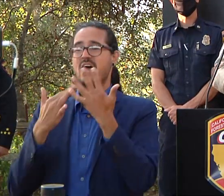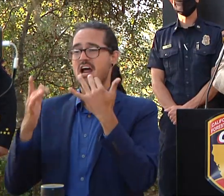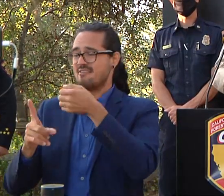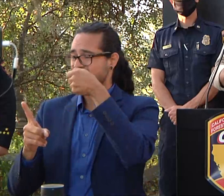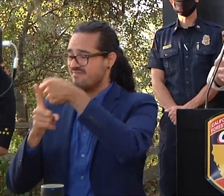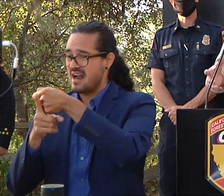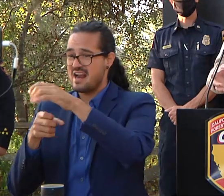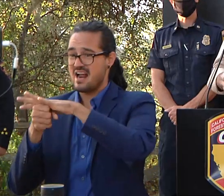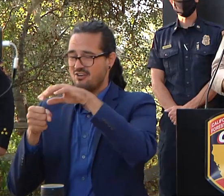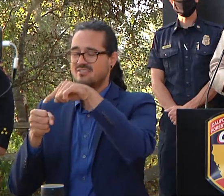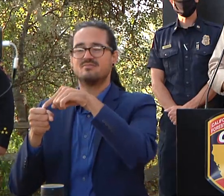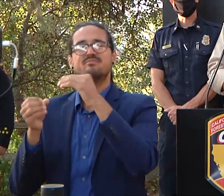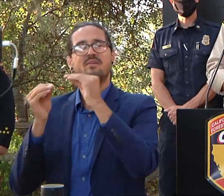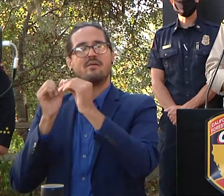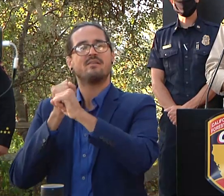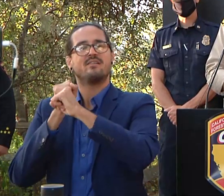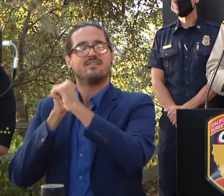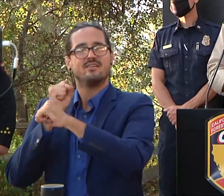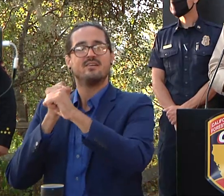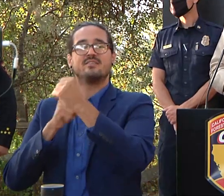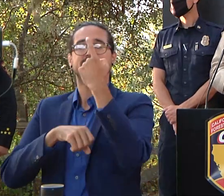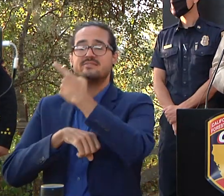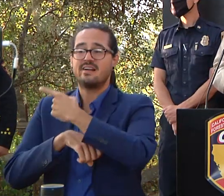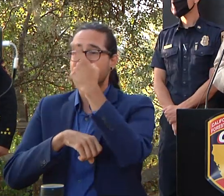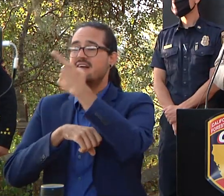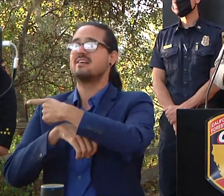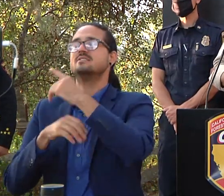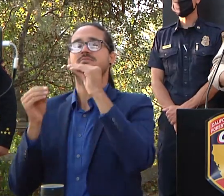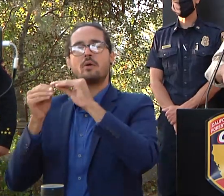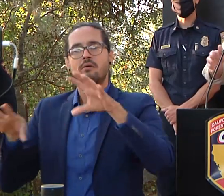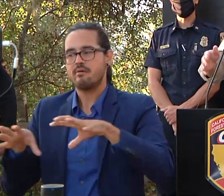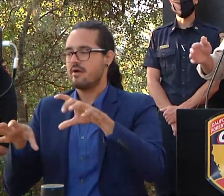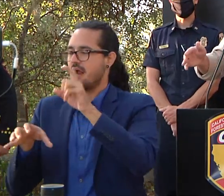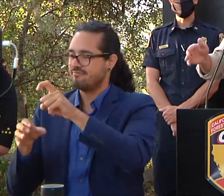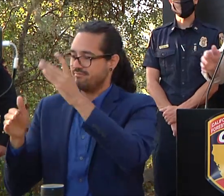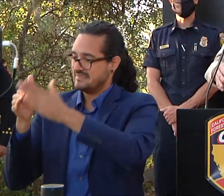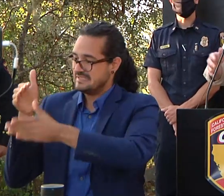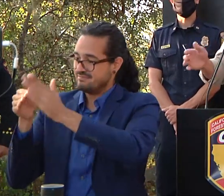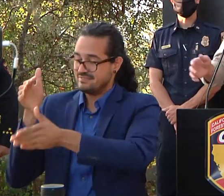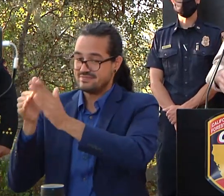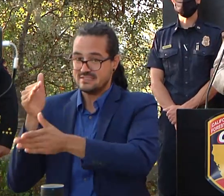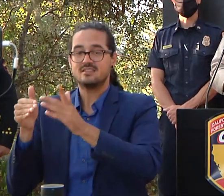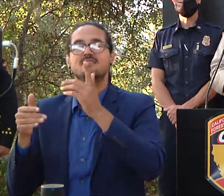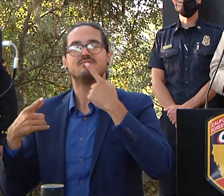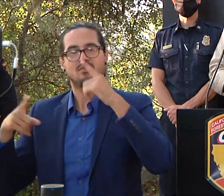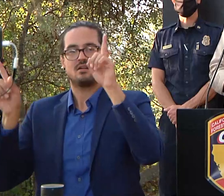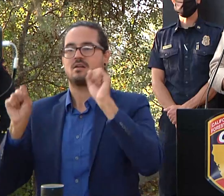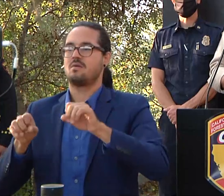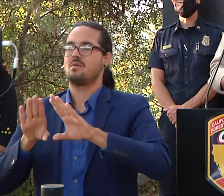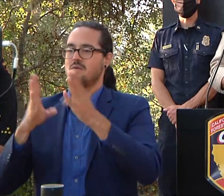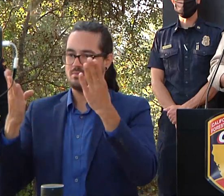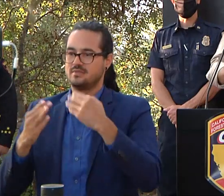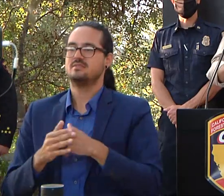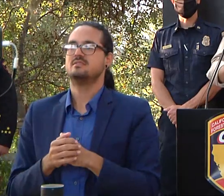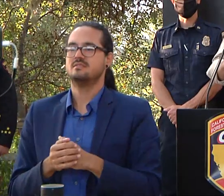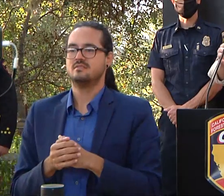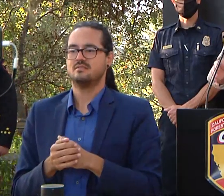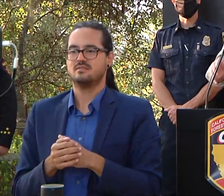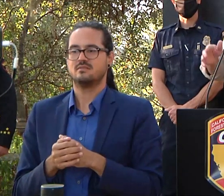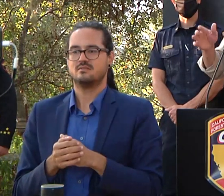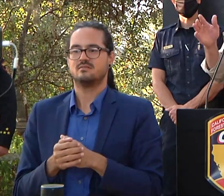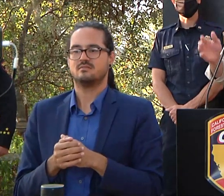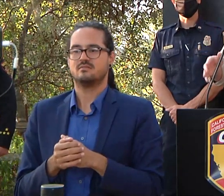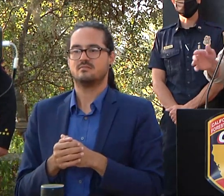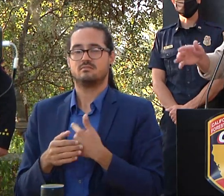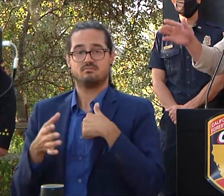obviously in the work that still has to be done in those areas so over the coming days as we go closer and i think i mentioned this last night you know